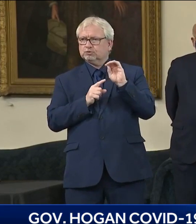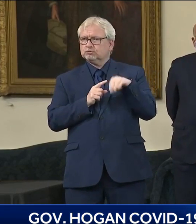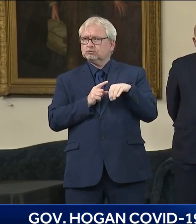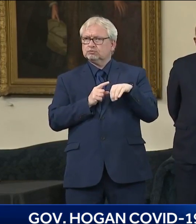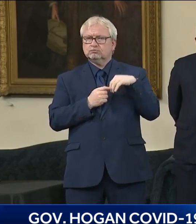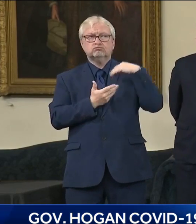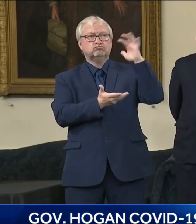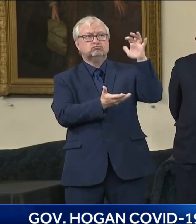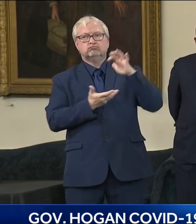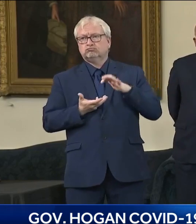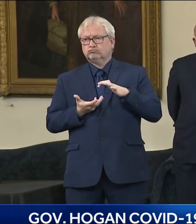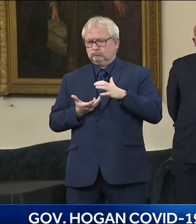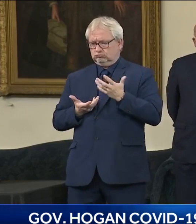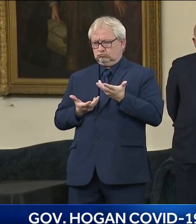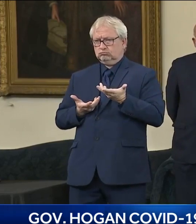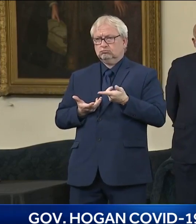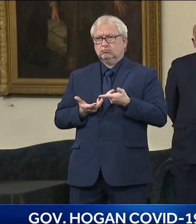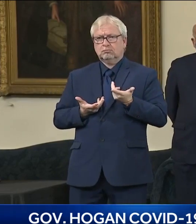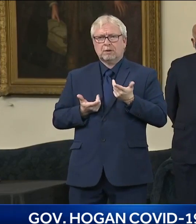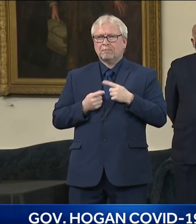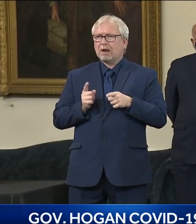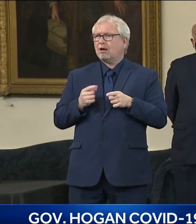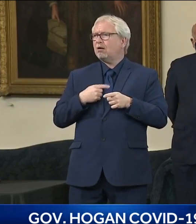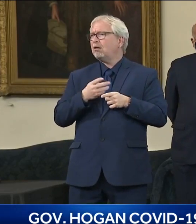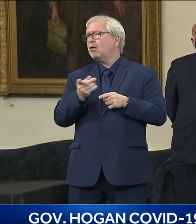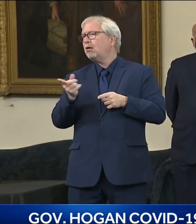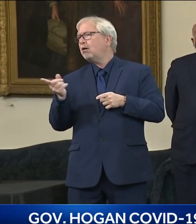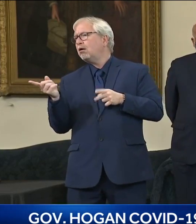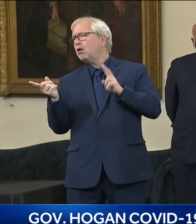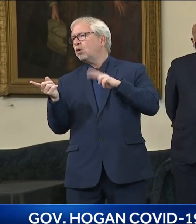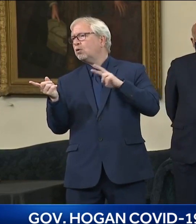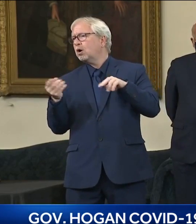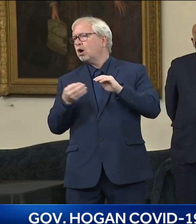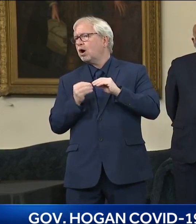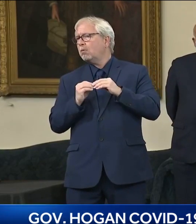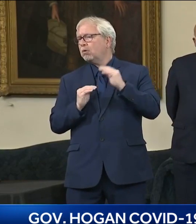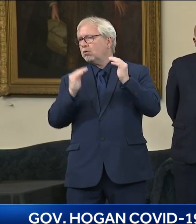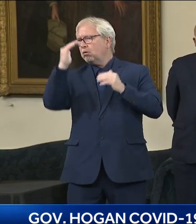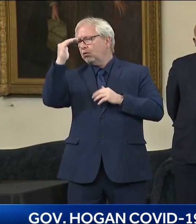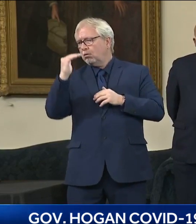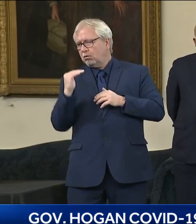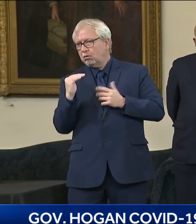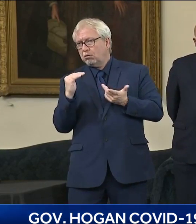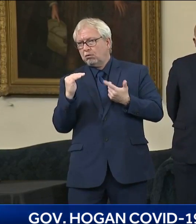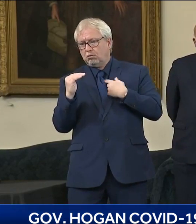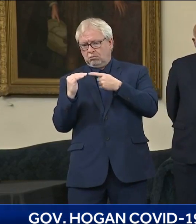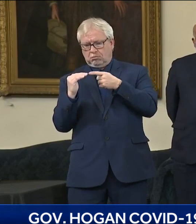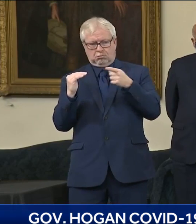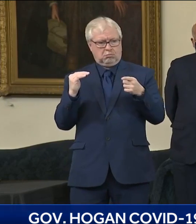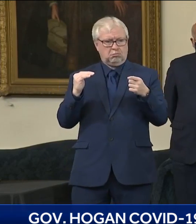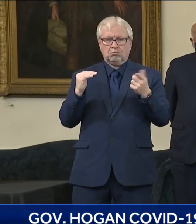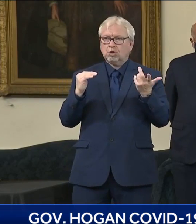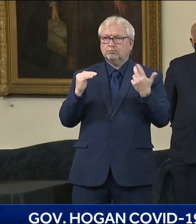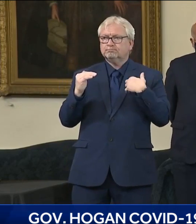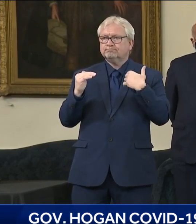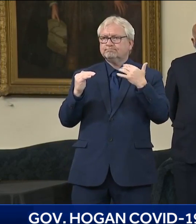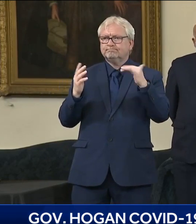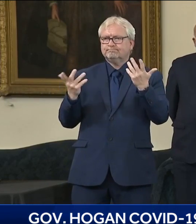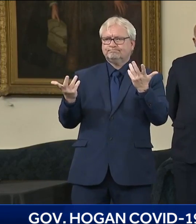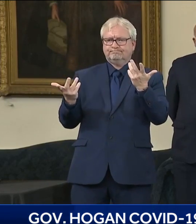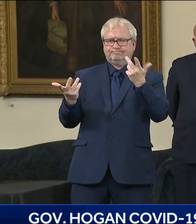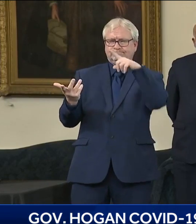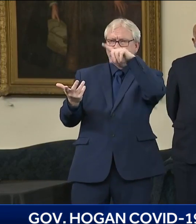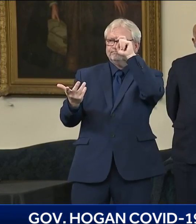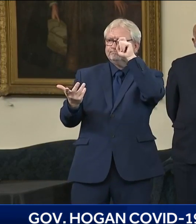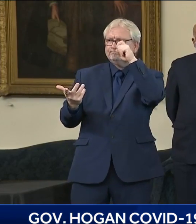allocations used. And we're still trying to get to the bottom of it with the White House and the CDC. But apparently